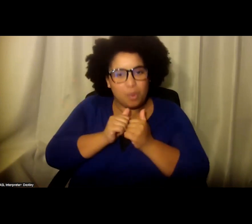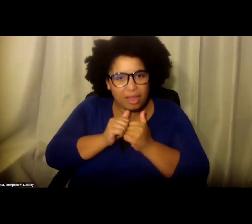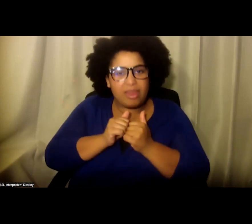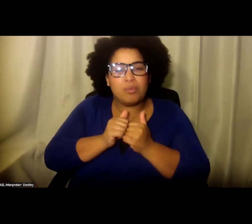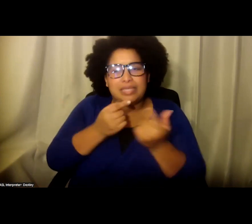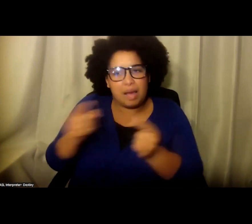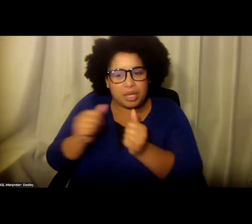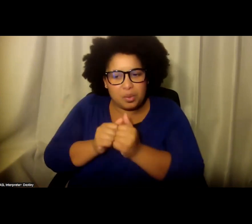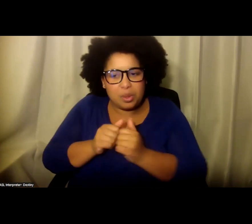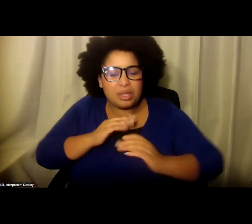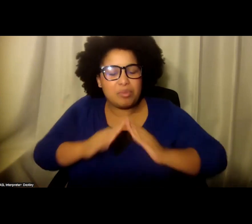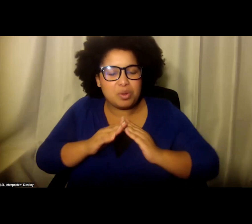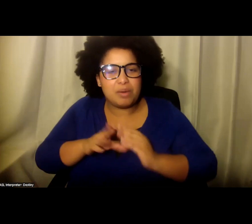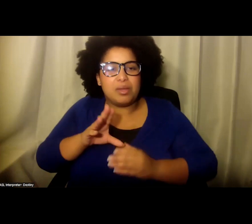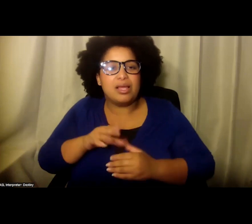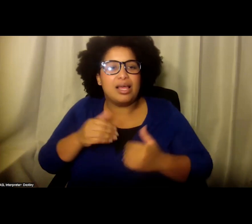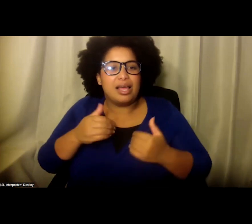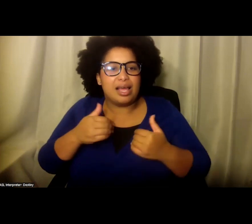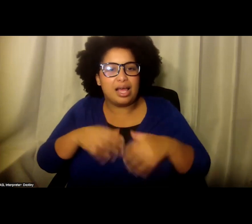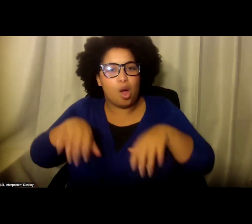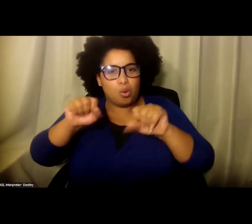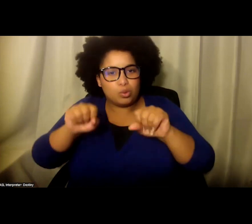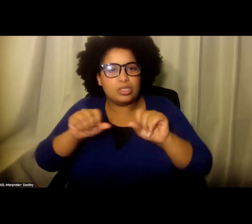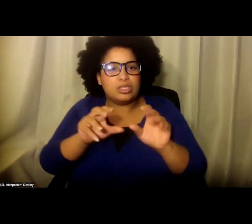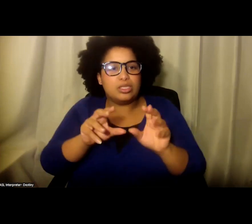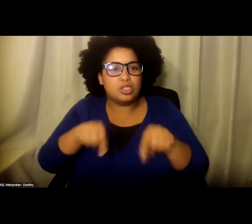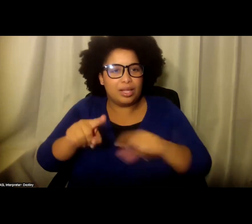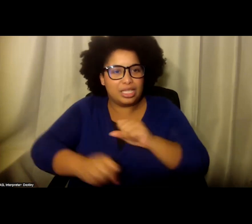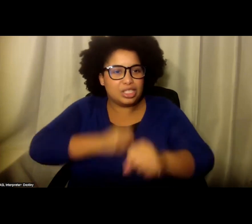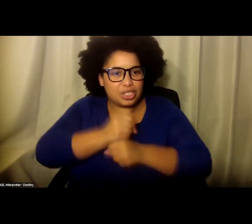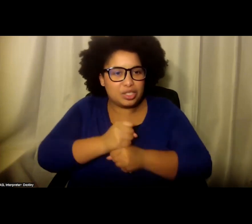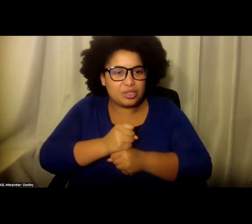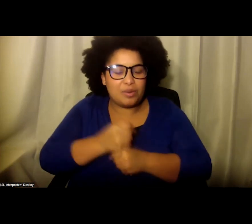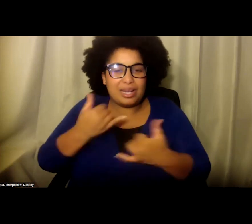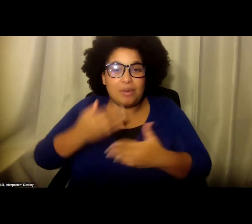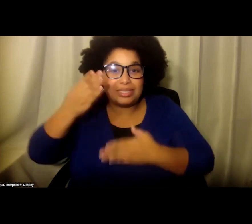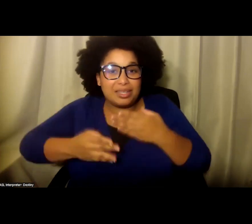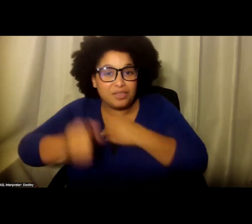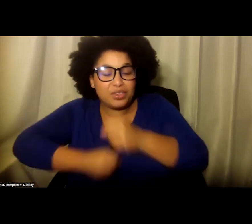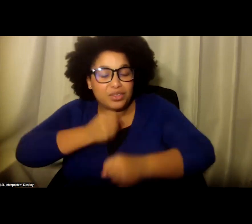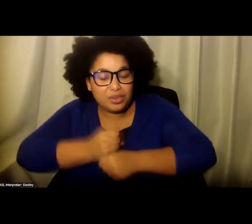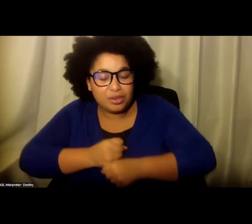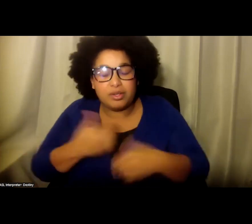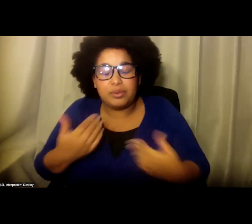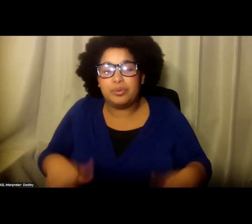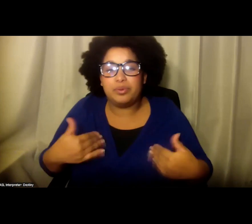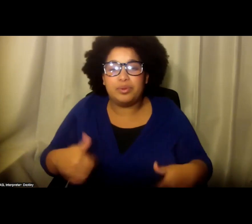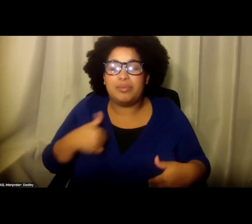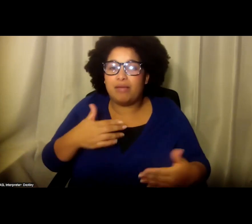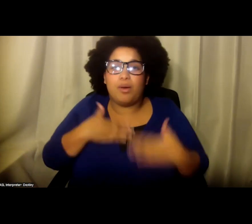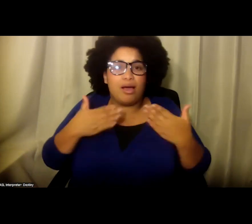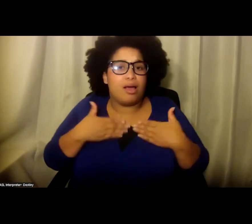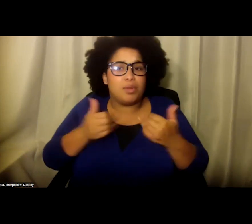stay, they would stay engaged and have the seminars throughout this year. We're now at the end of the year. We're I'm so pleased